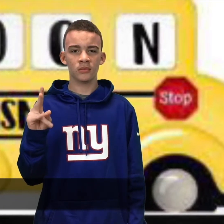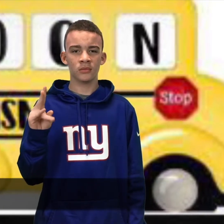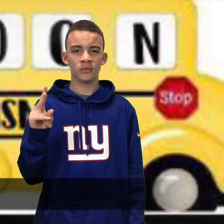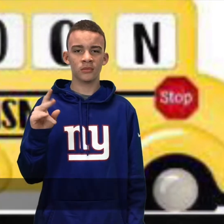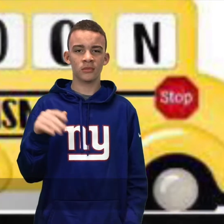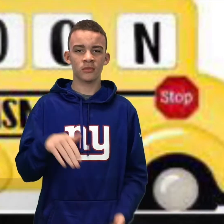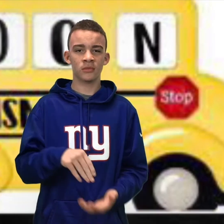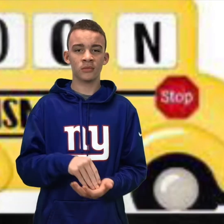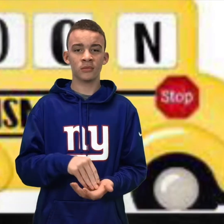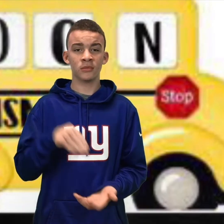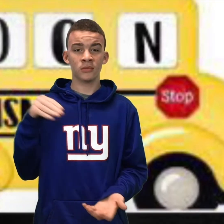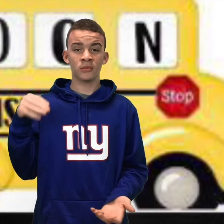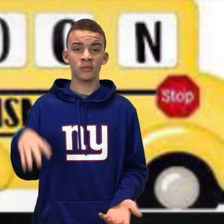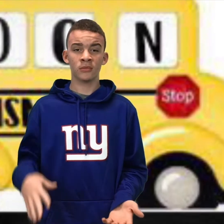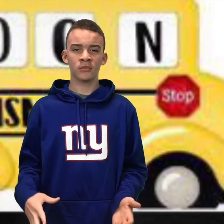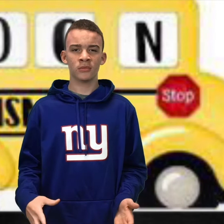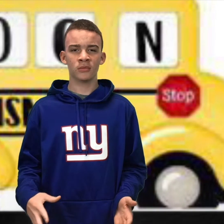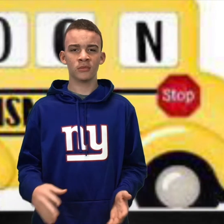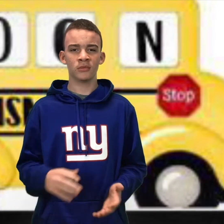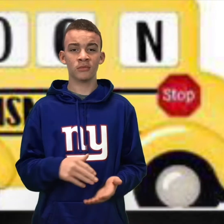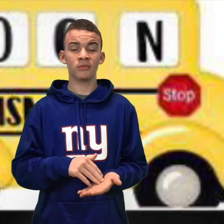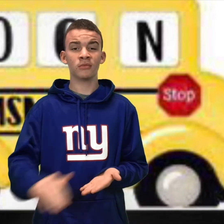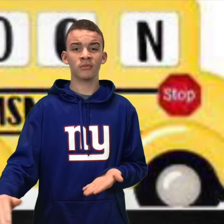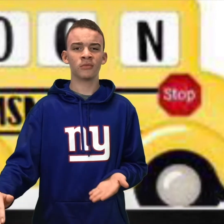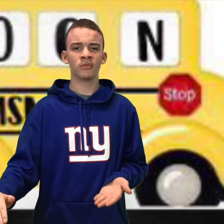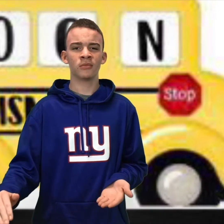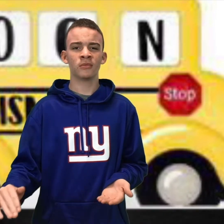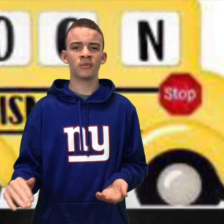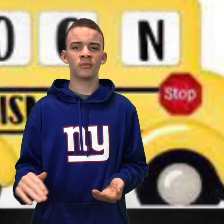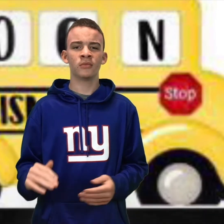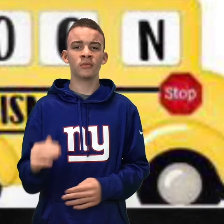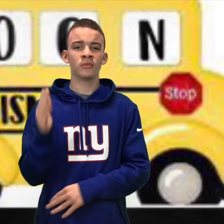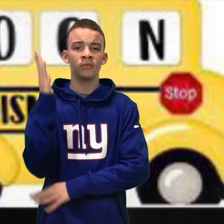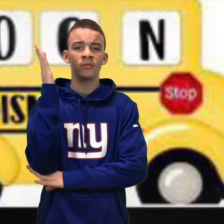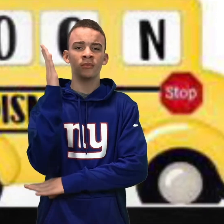On December 17th, students will have noon dismissal.